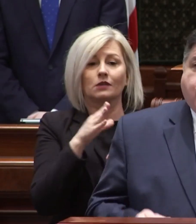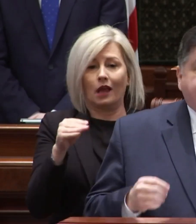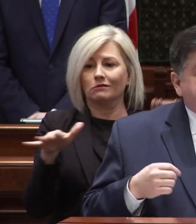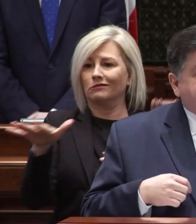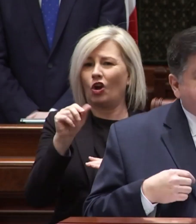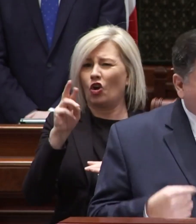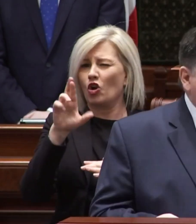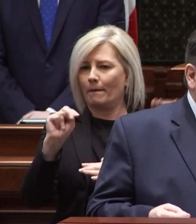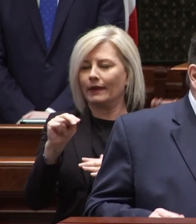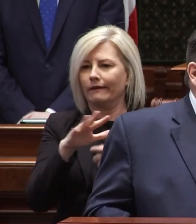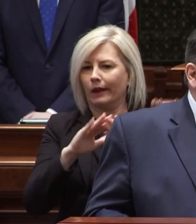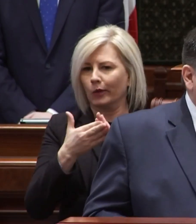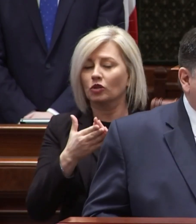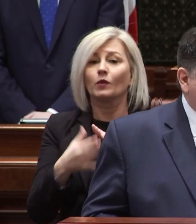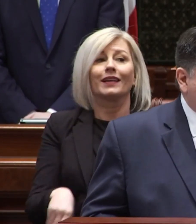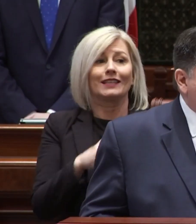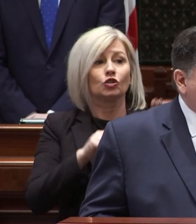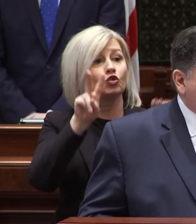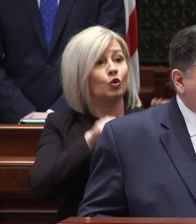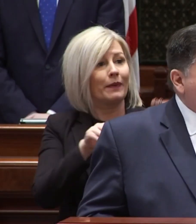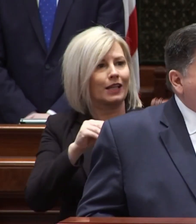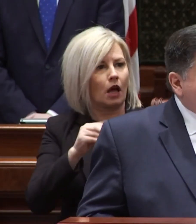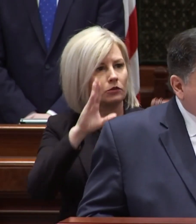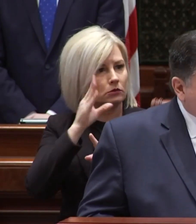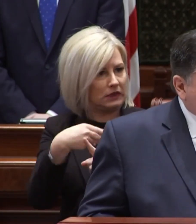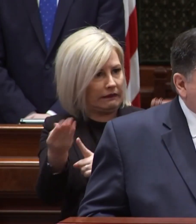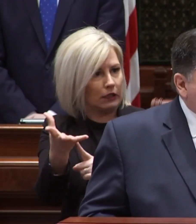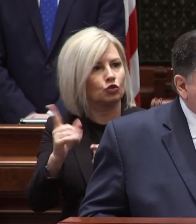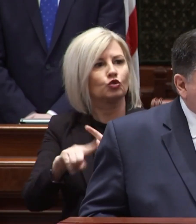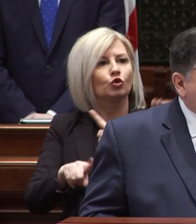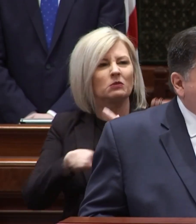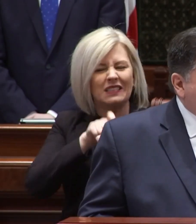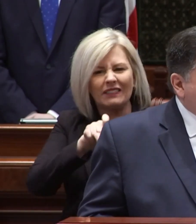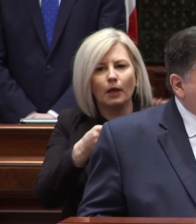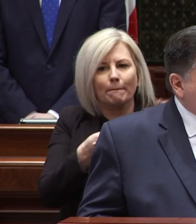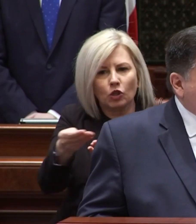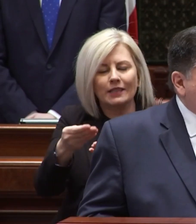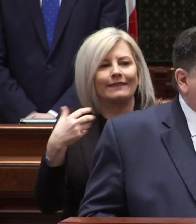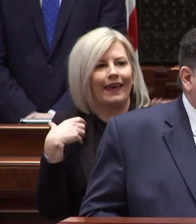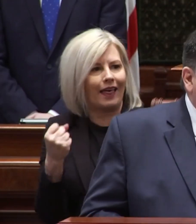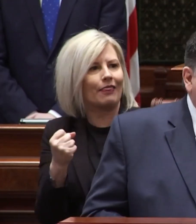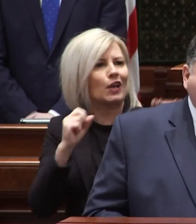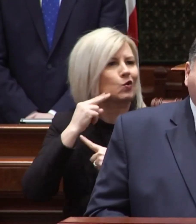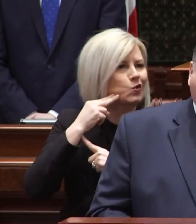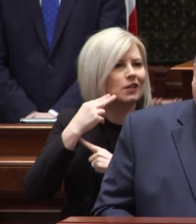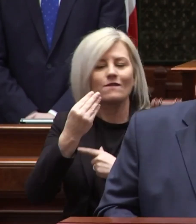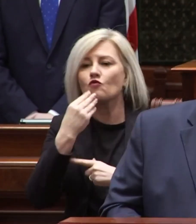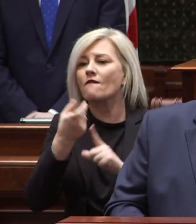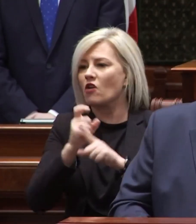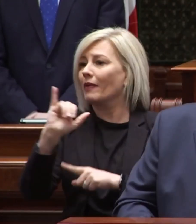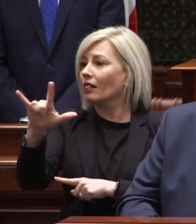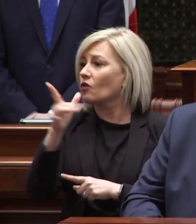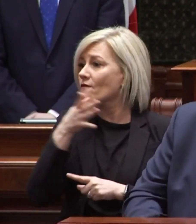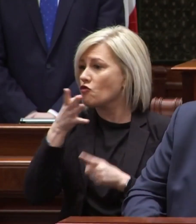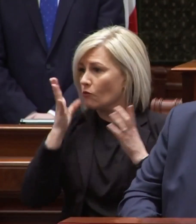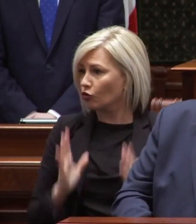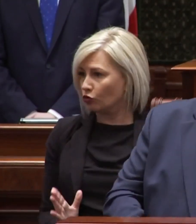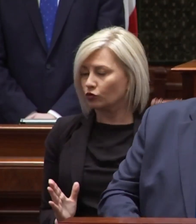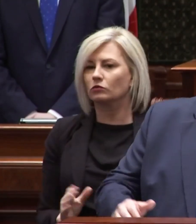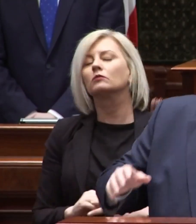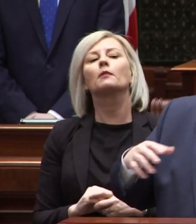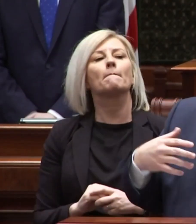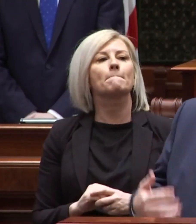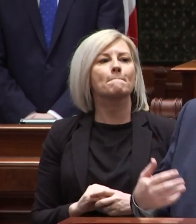neighborhoods with an additional two million dollars going towards specifically purchasing healthy and nutritious food from illinois farmers